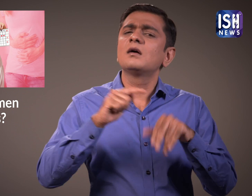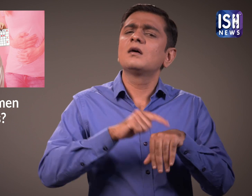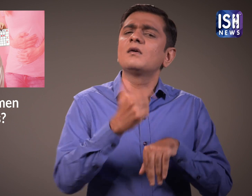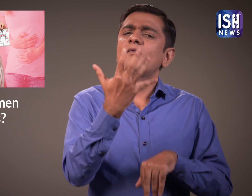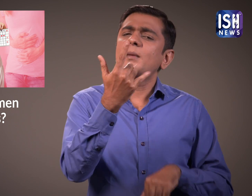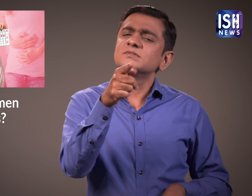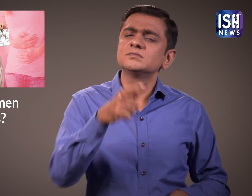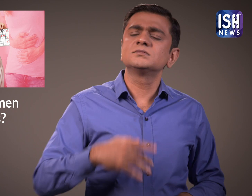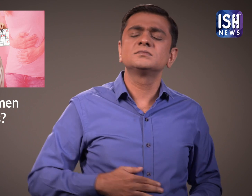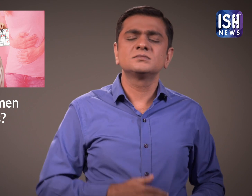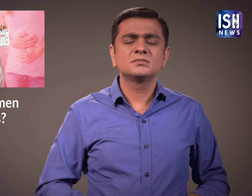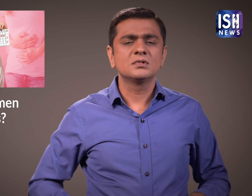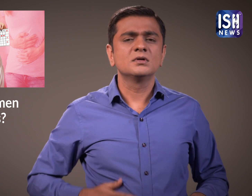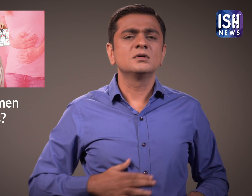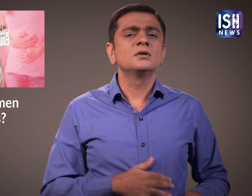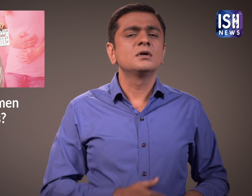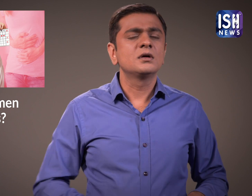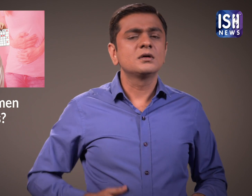help with circulation and ease the pain.